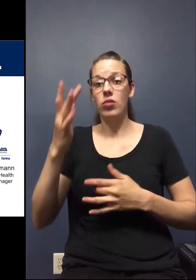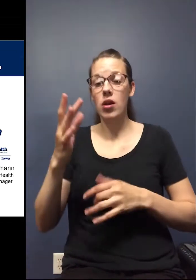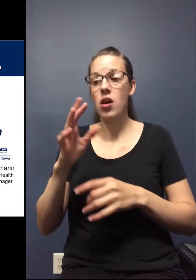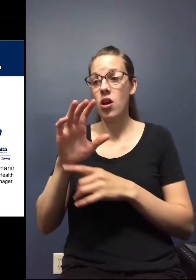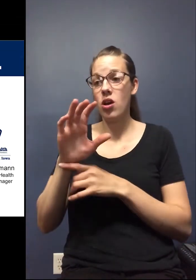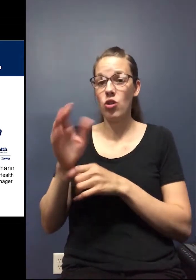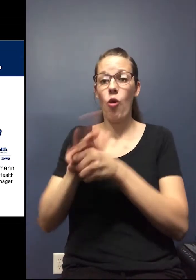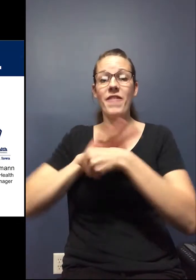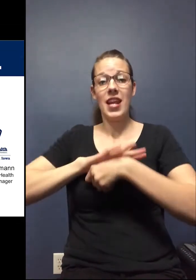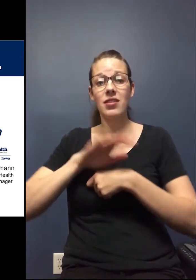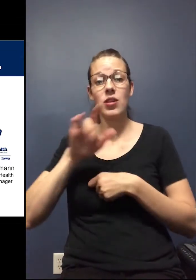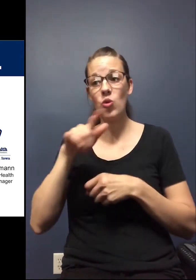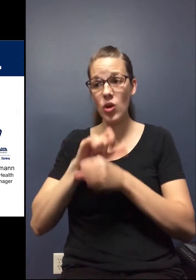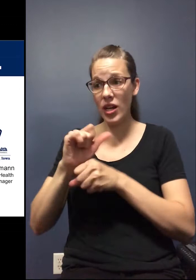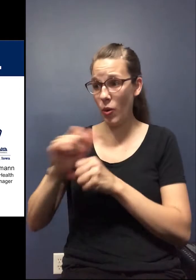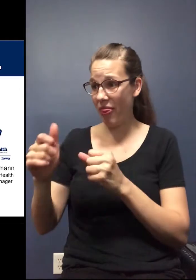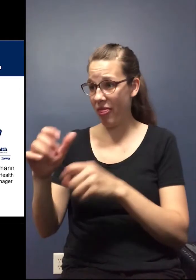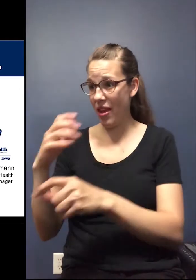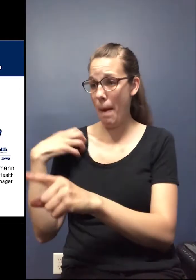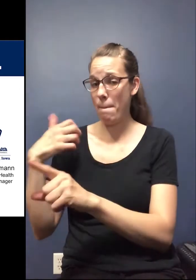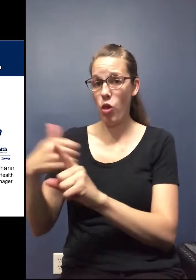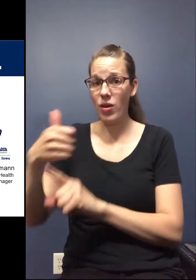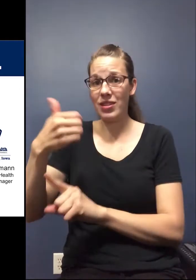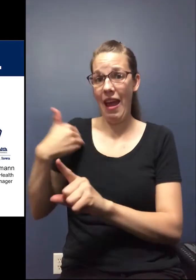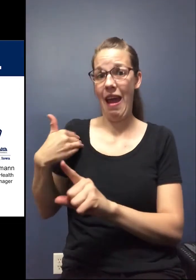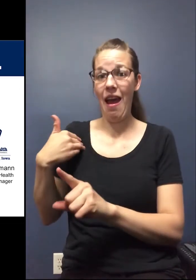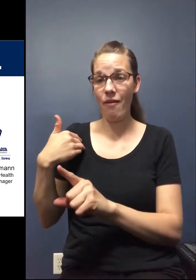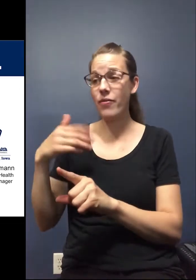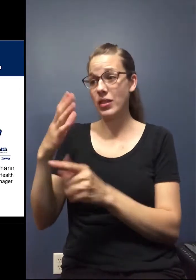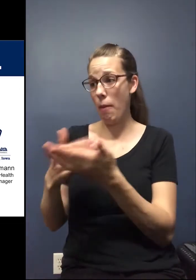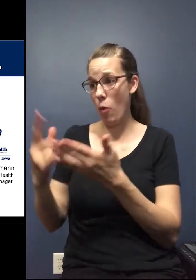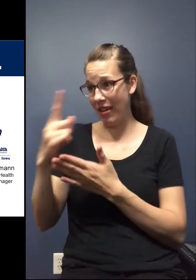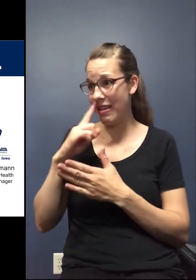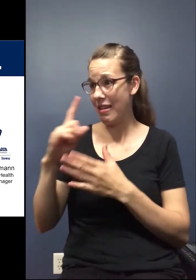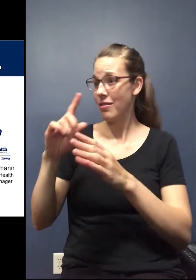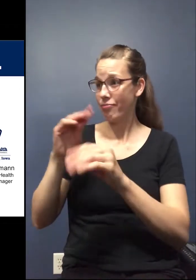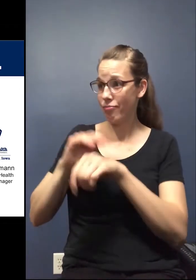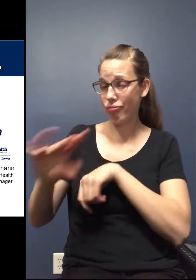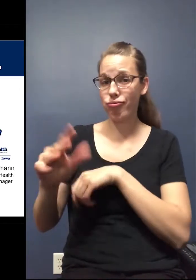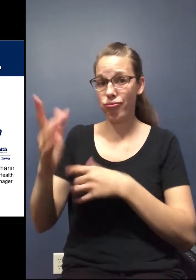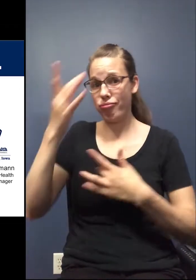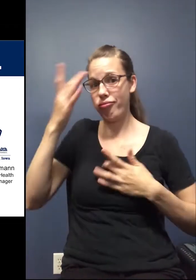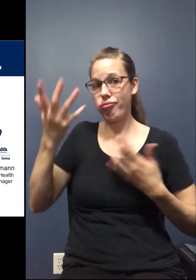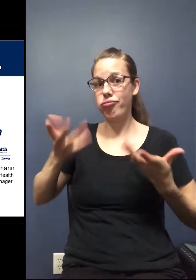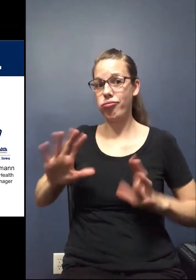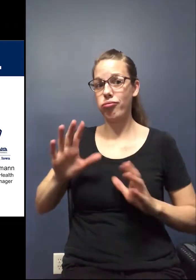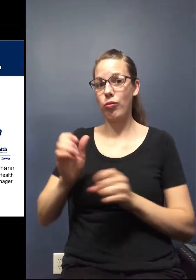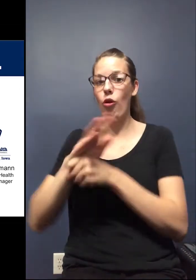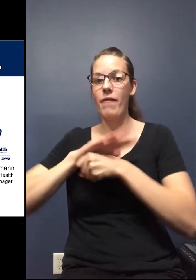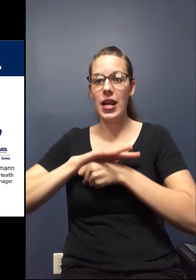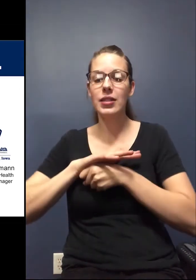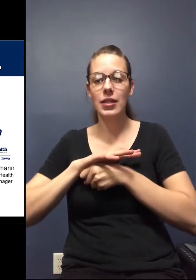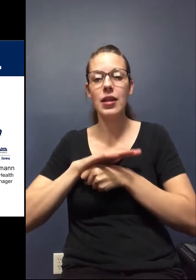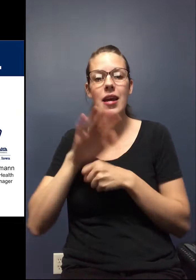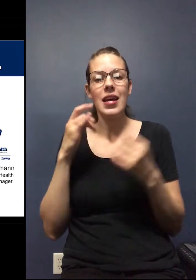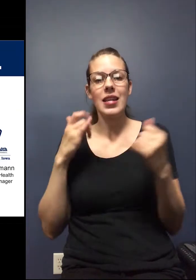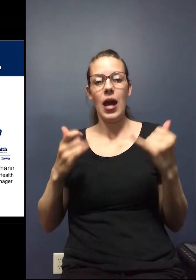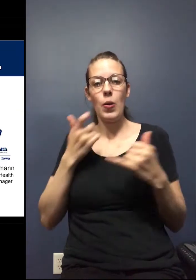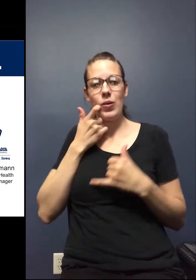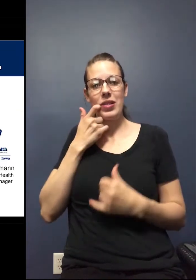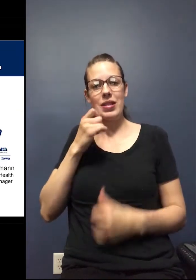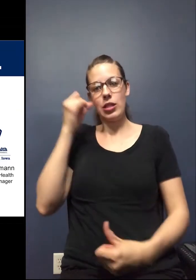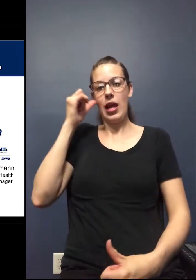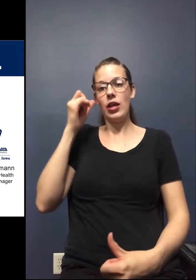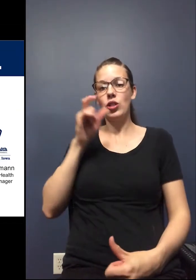-19, working with employers when they have an employee that has been infected with COVID-19. And now, just